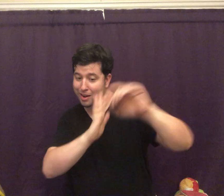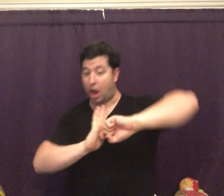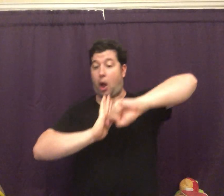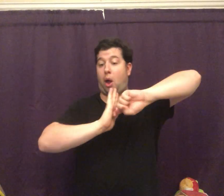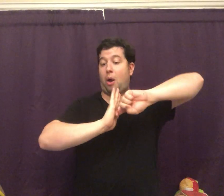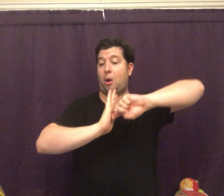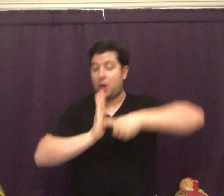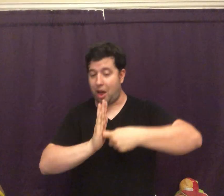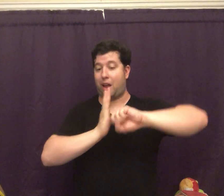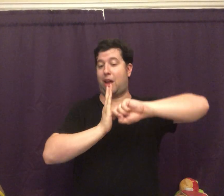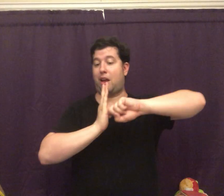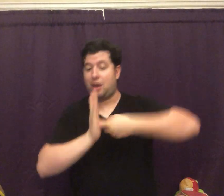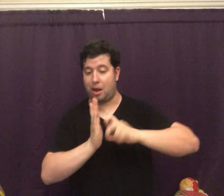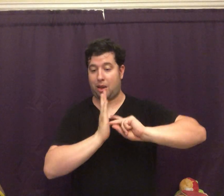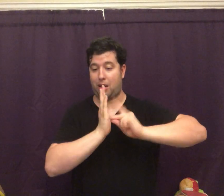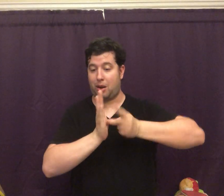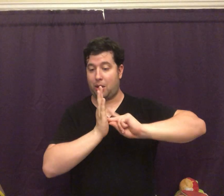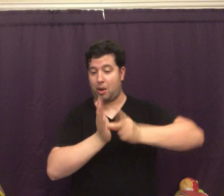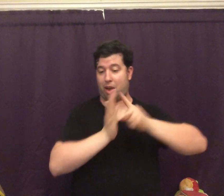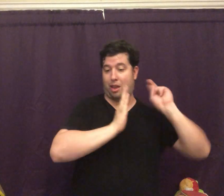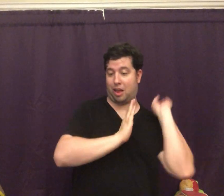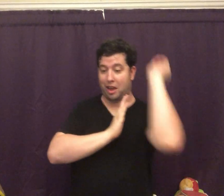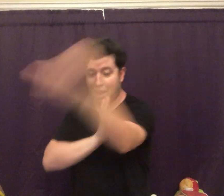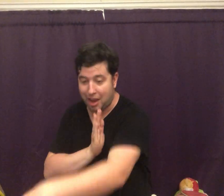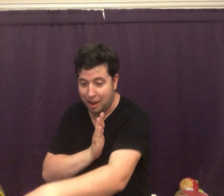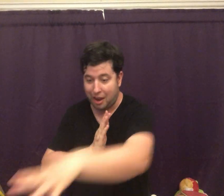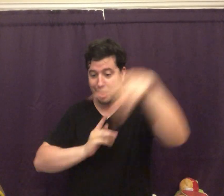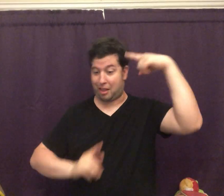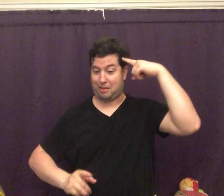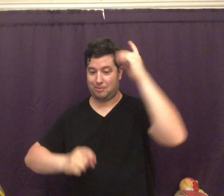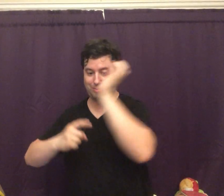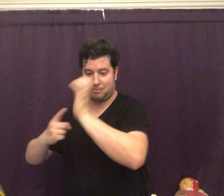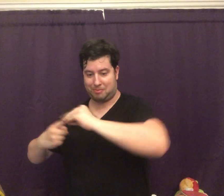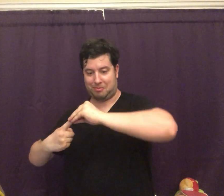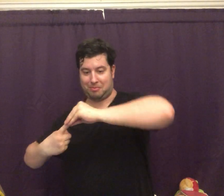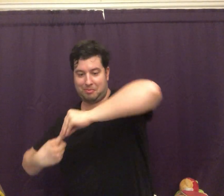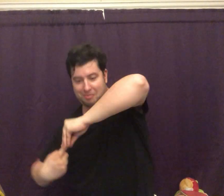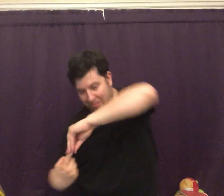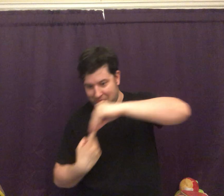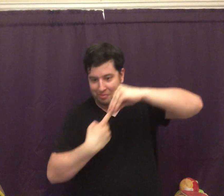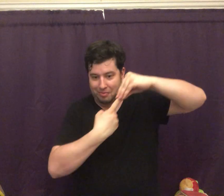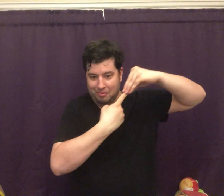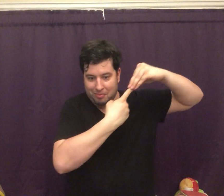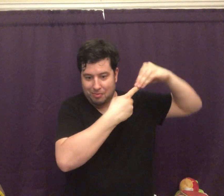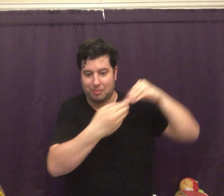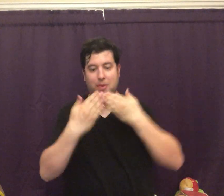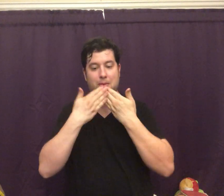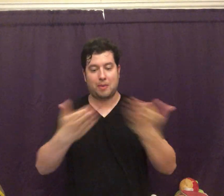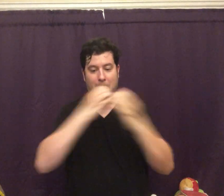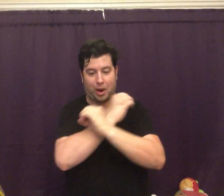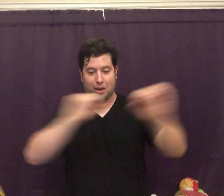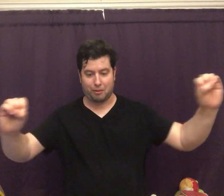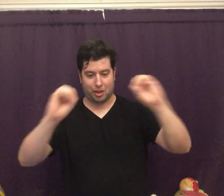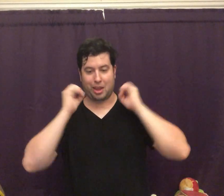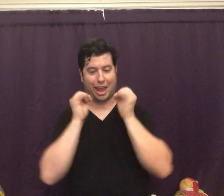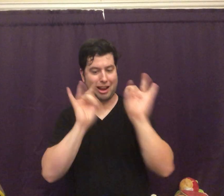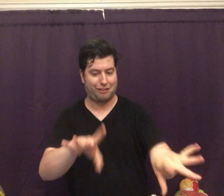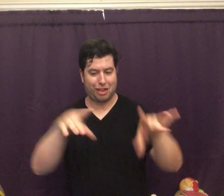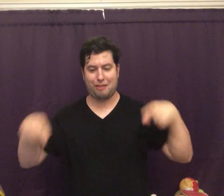So you lock them up, throw away the key. There's one on every family tree. Grateful, painful,